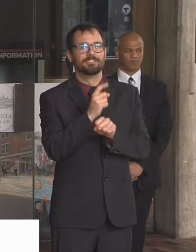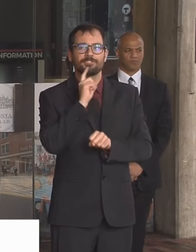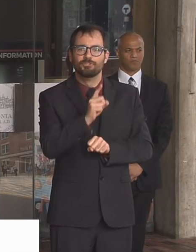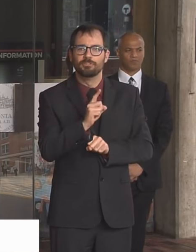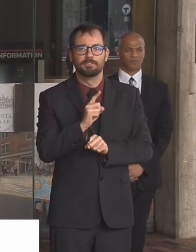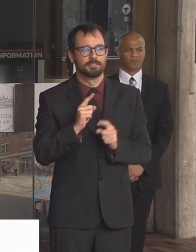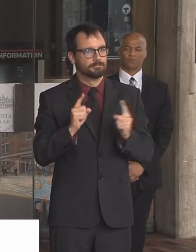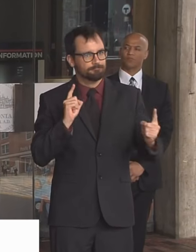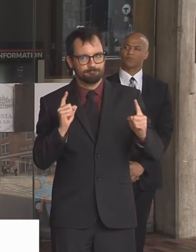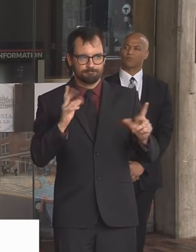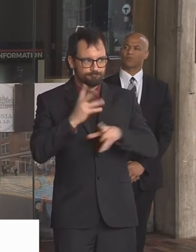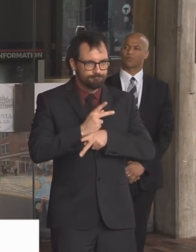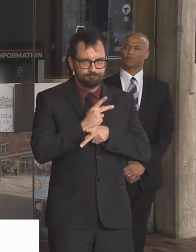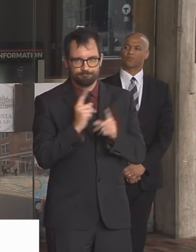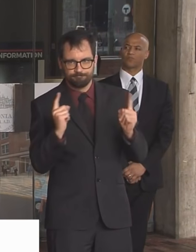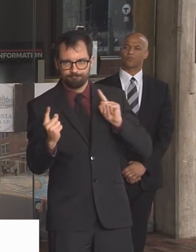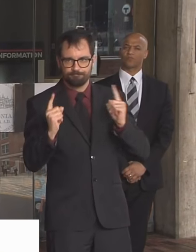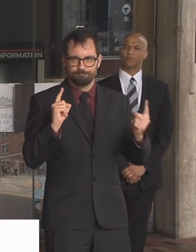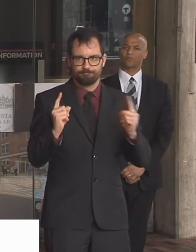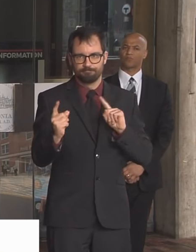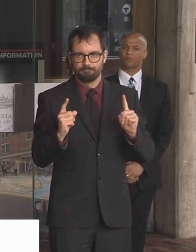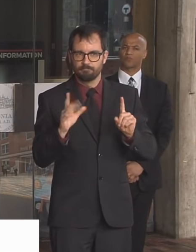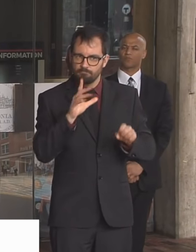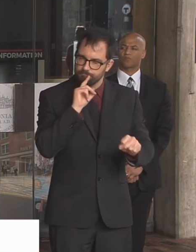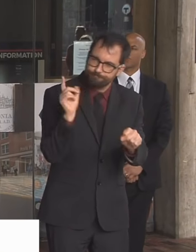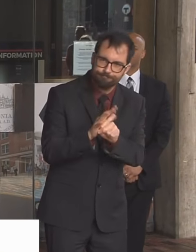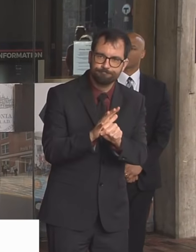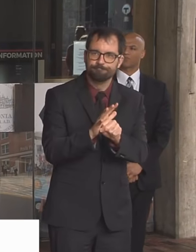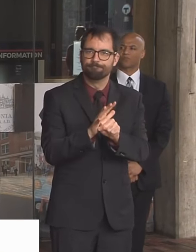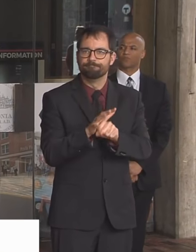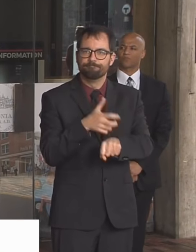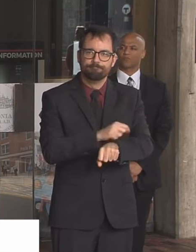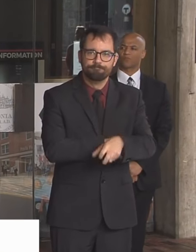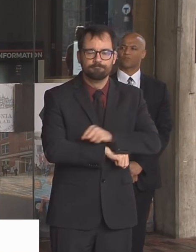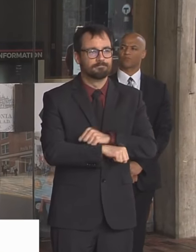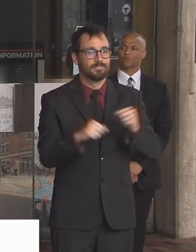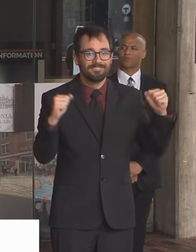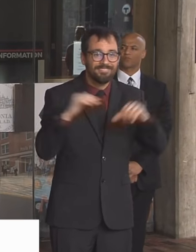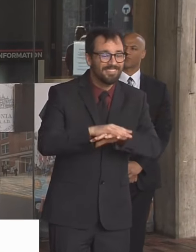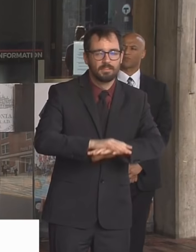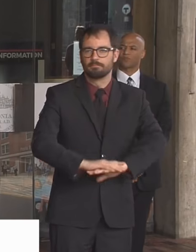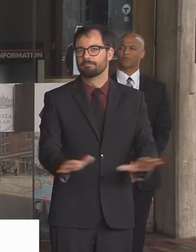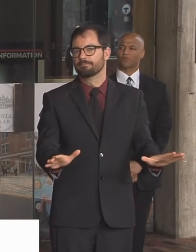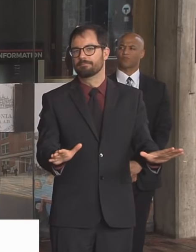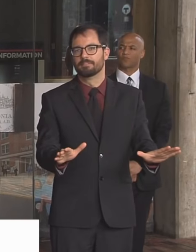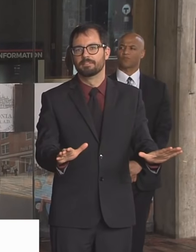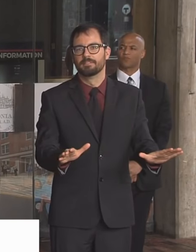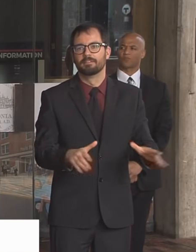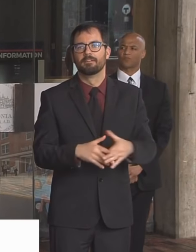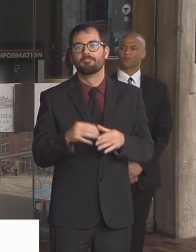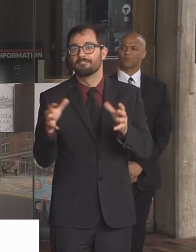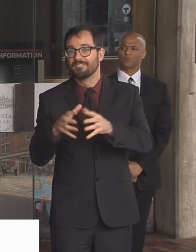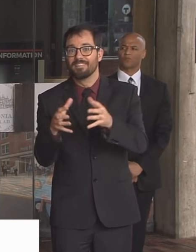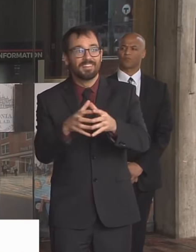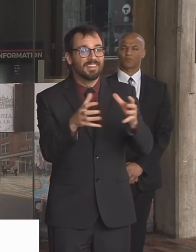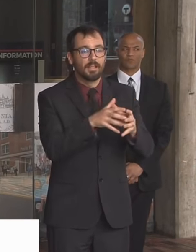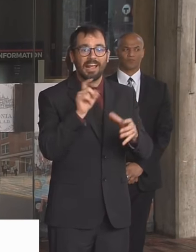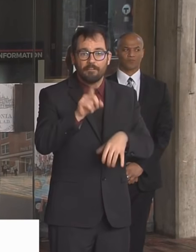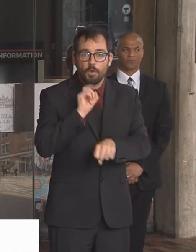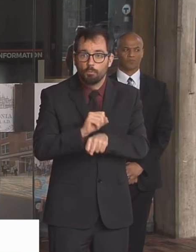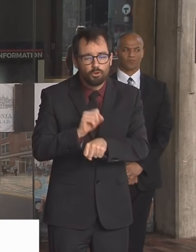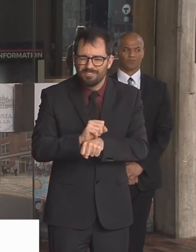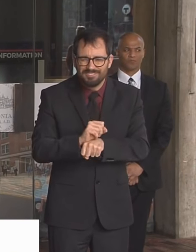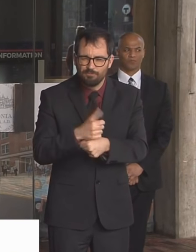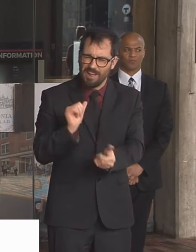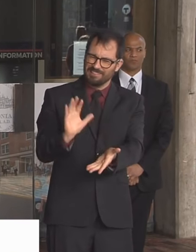it by not going into large groups we do it by not bringing people in we have to make sure do everything we can to keep these numbers down i've seen a lot of people um